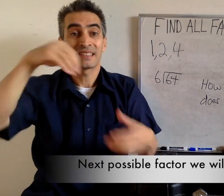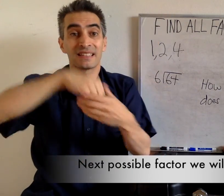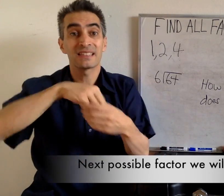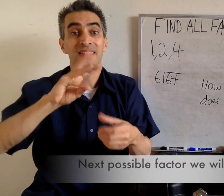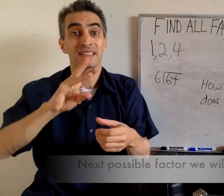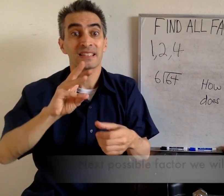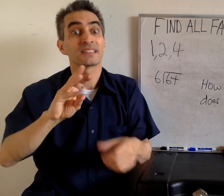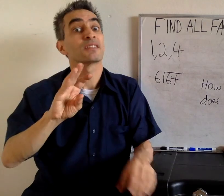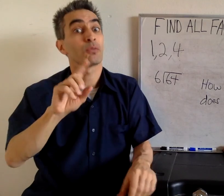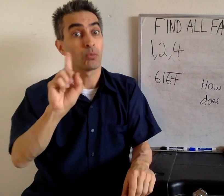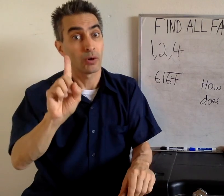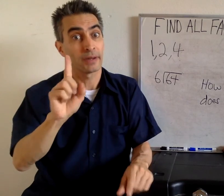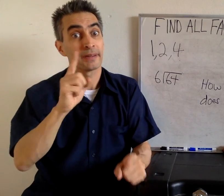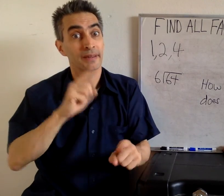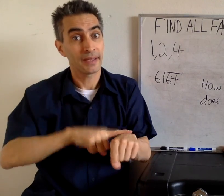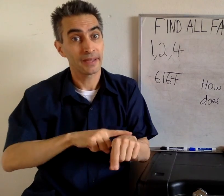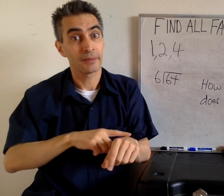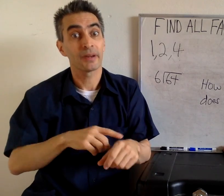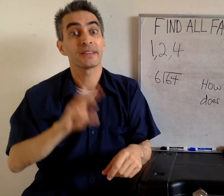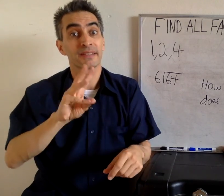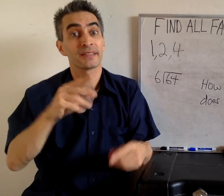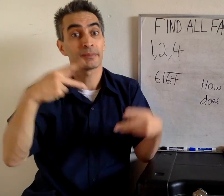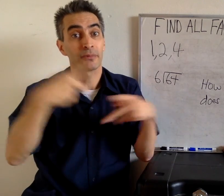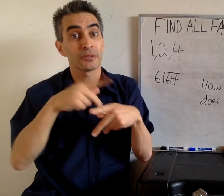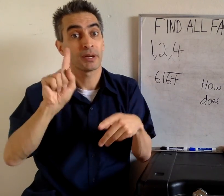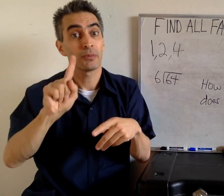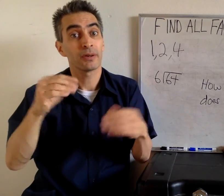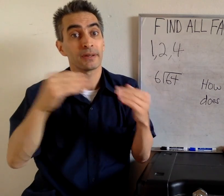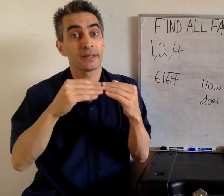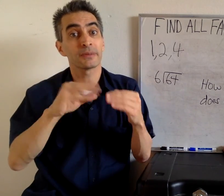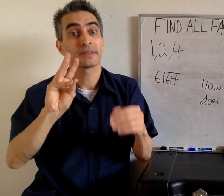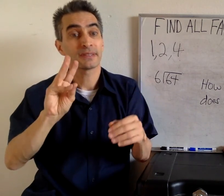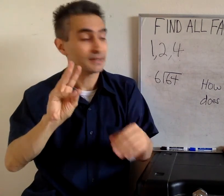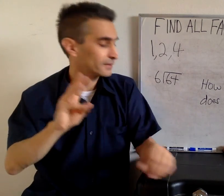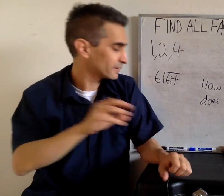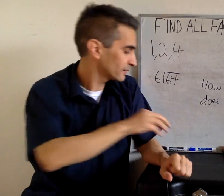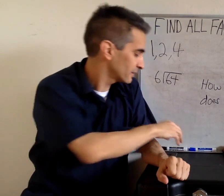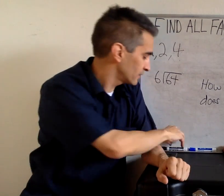6 goes into 6 once. 1 times 6 is 6.